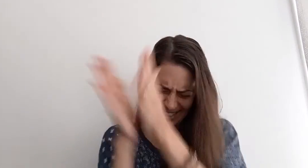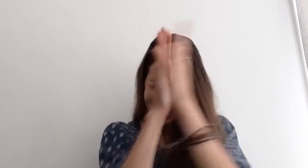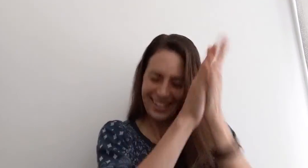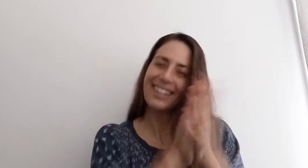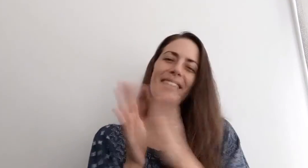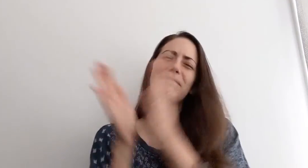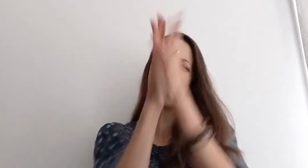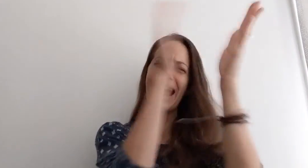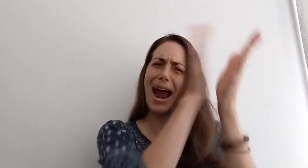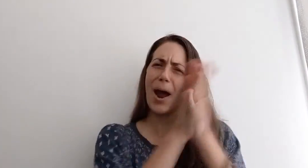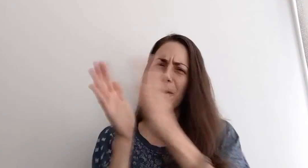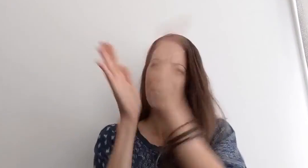Meow.